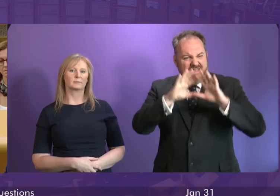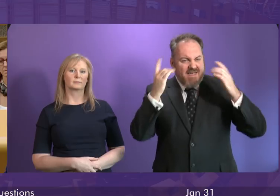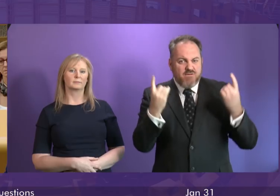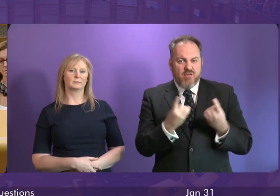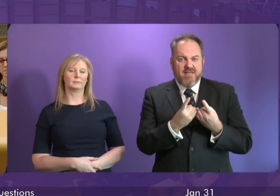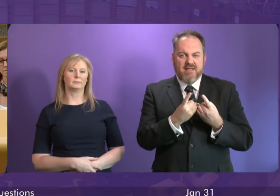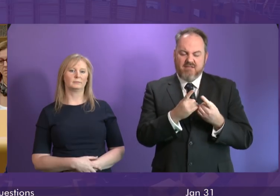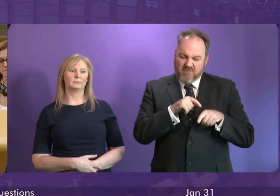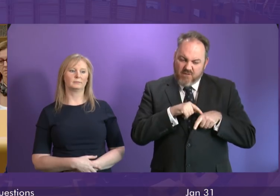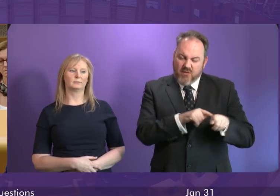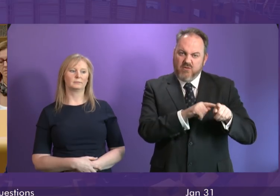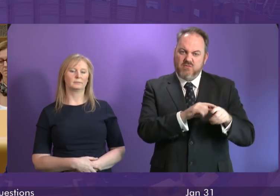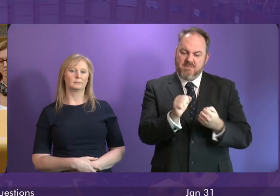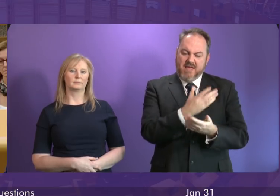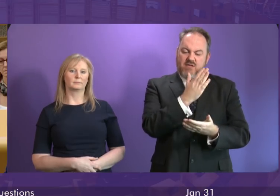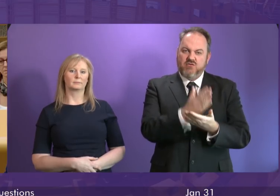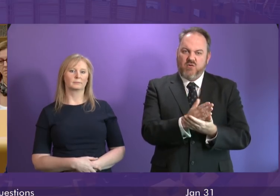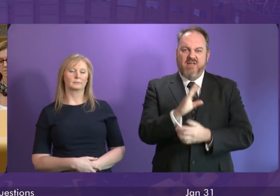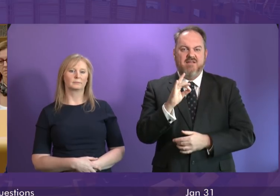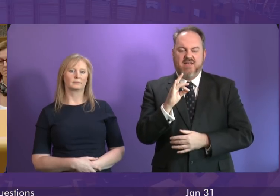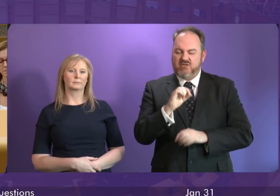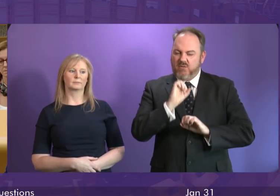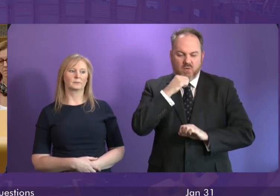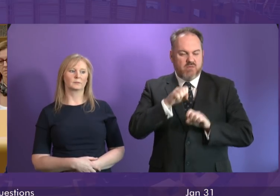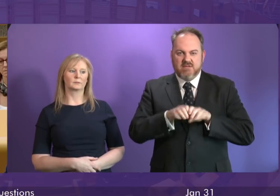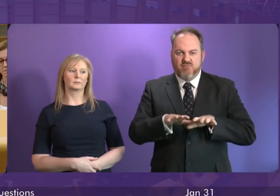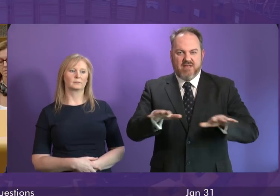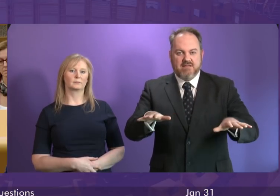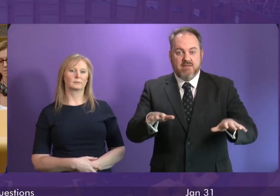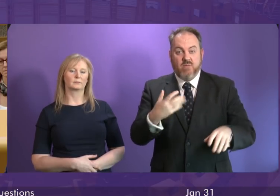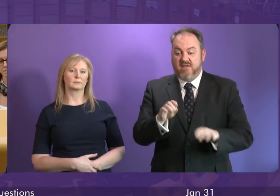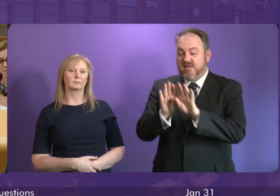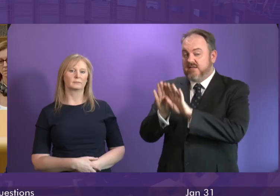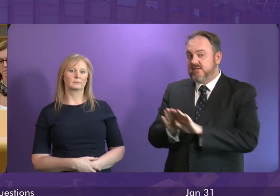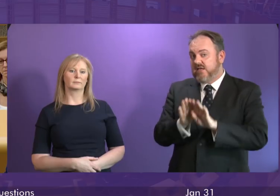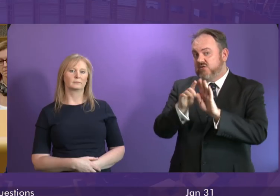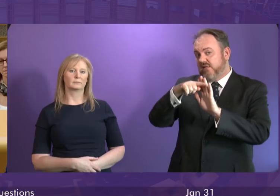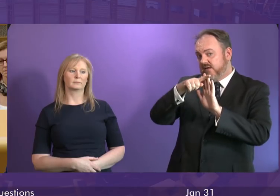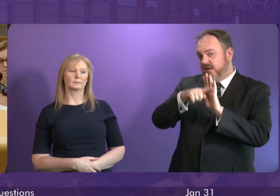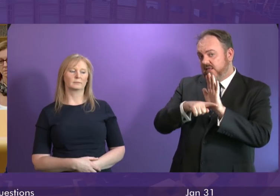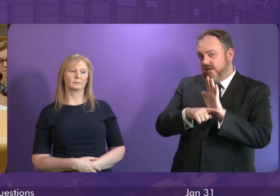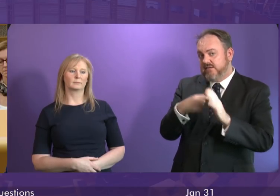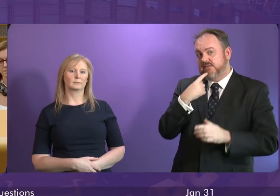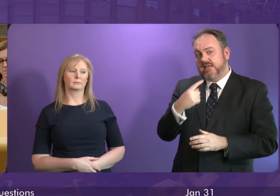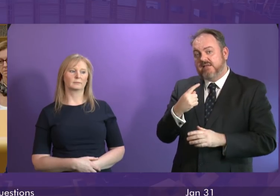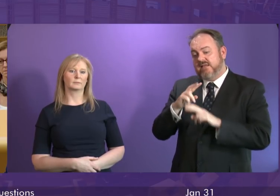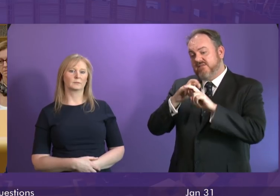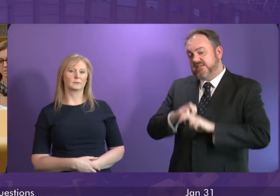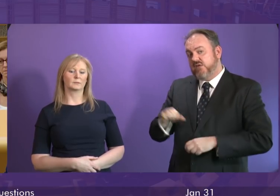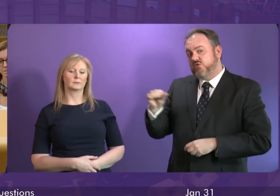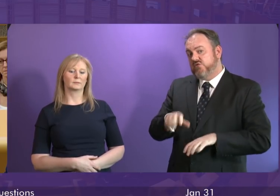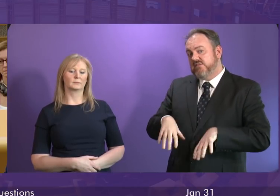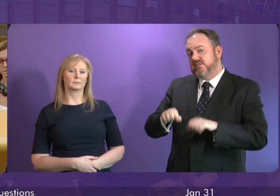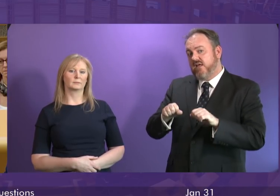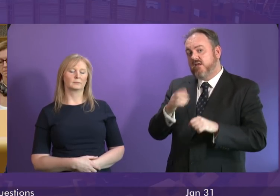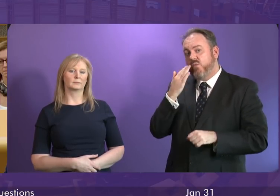spread of infection any further. The current national guidance says that an investigation should only begin when two or more cases of the same type